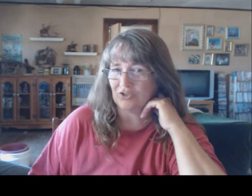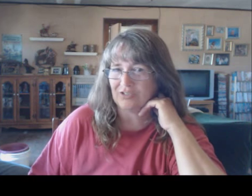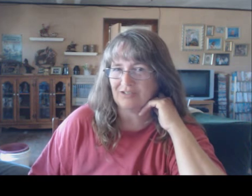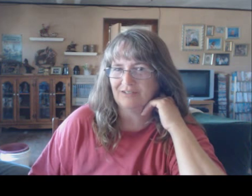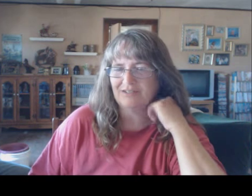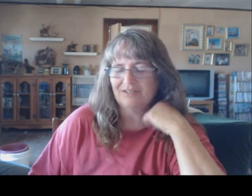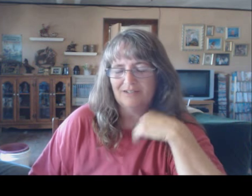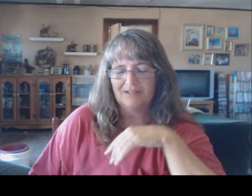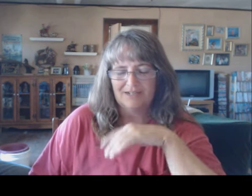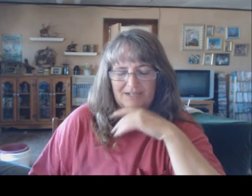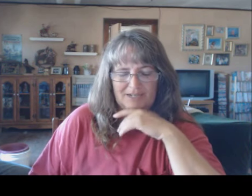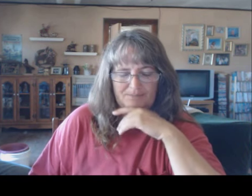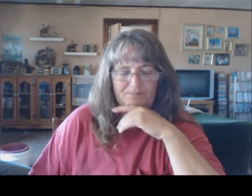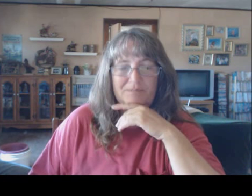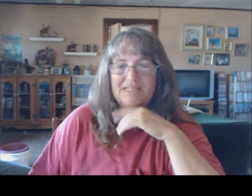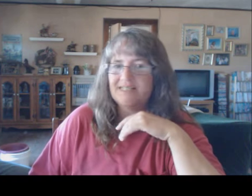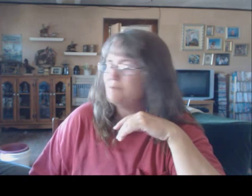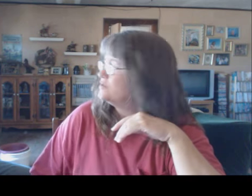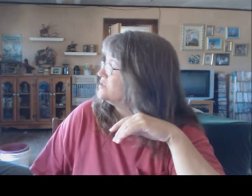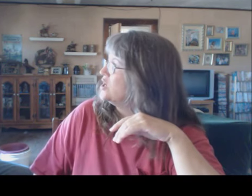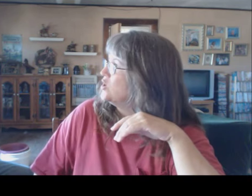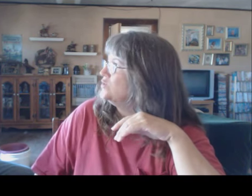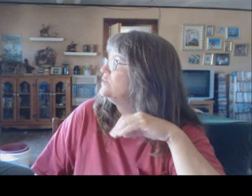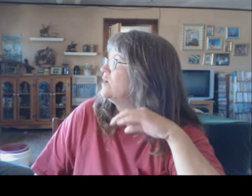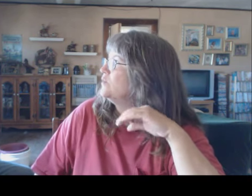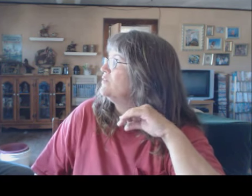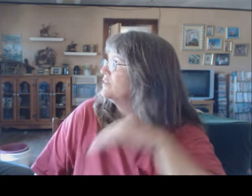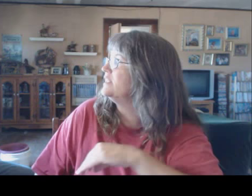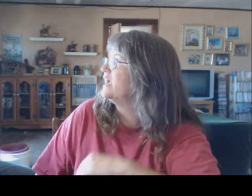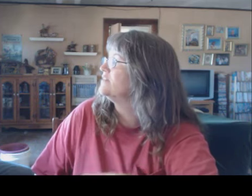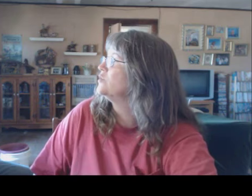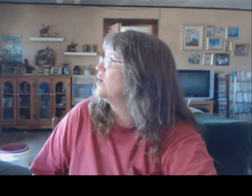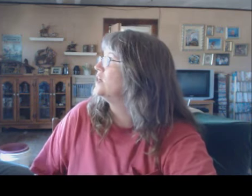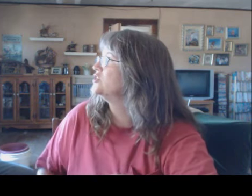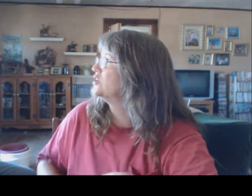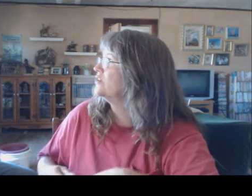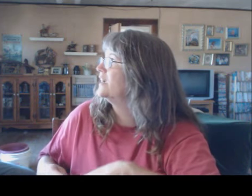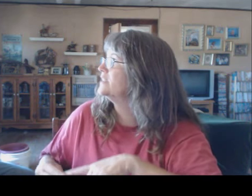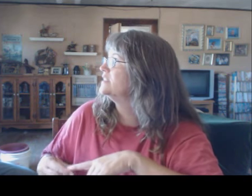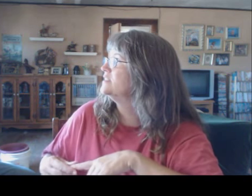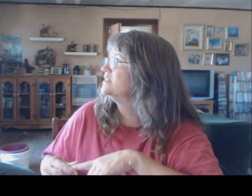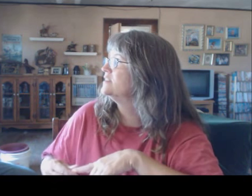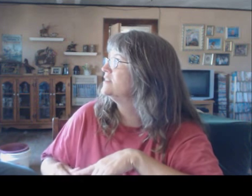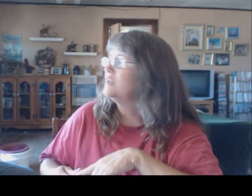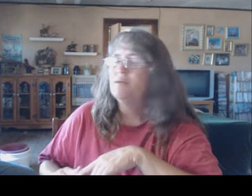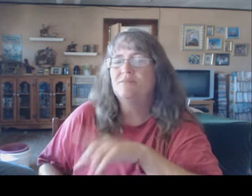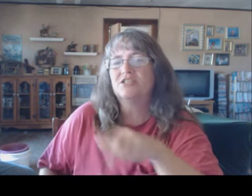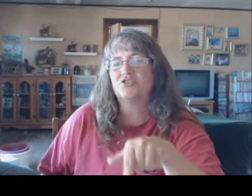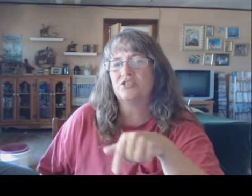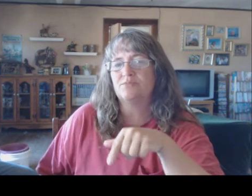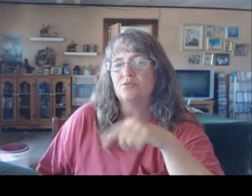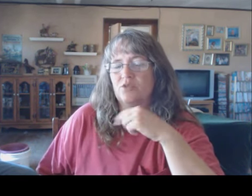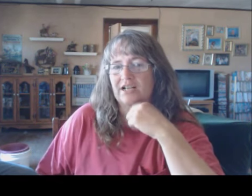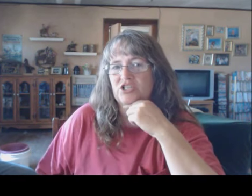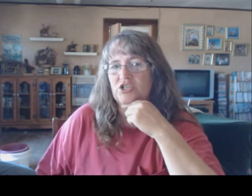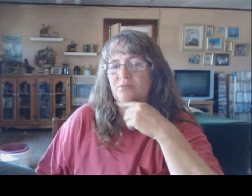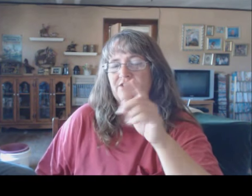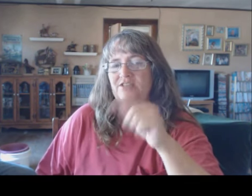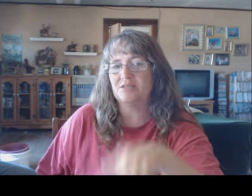hurt. Um... Miss Zebu is the only one we really have to watch. Correct? Mr. Zebu will act stupid if